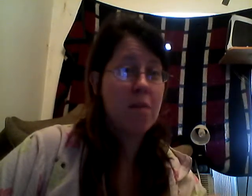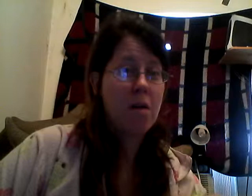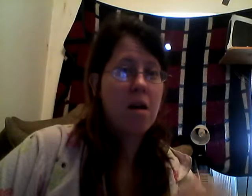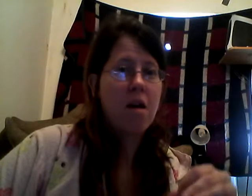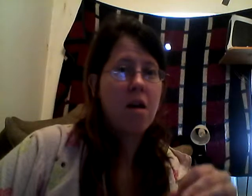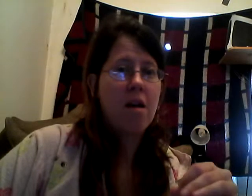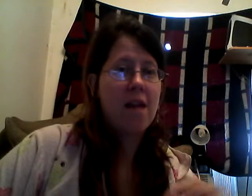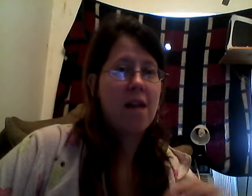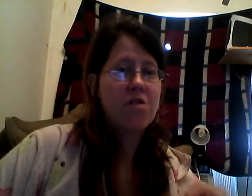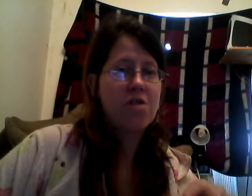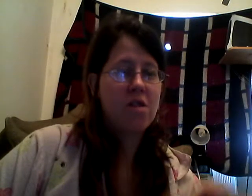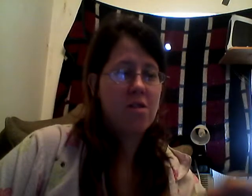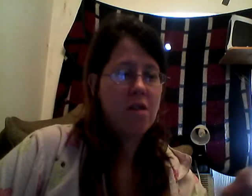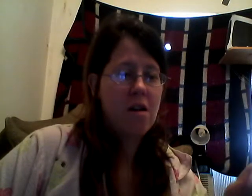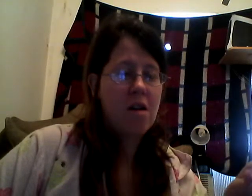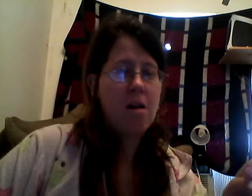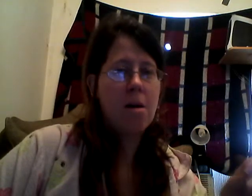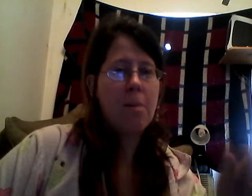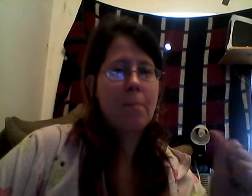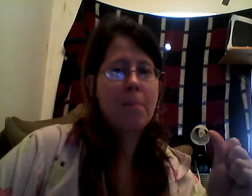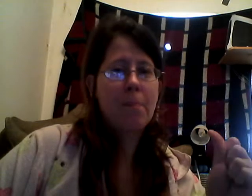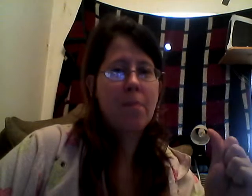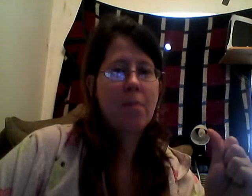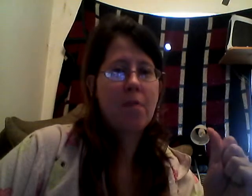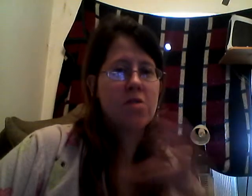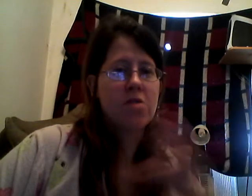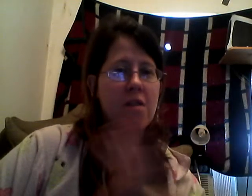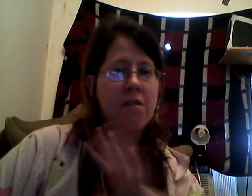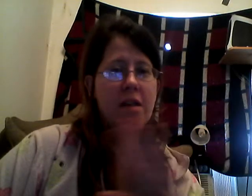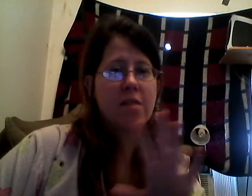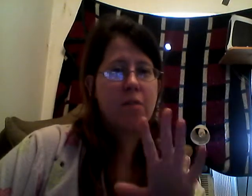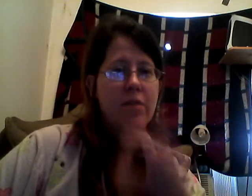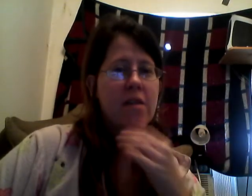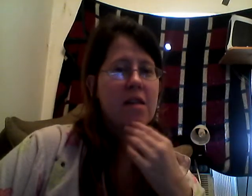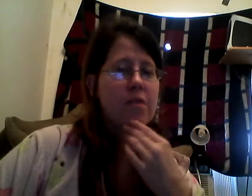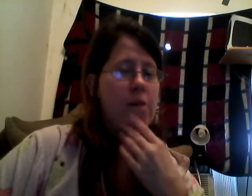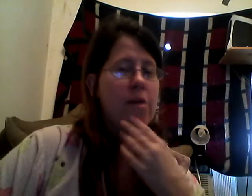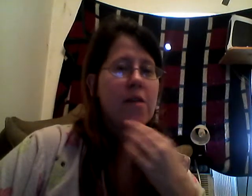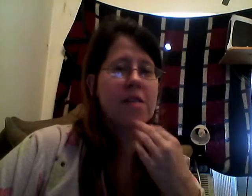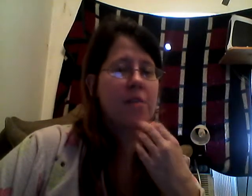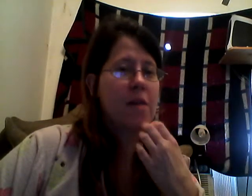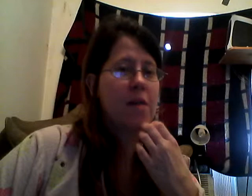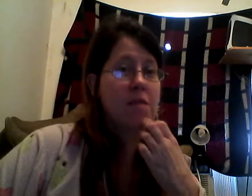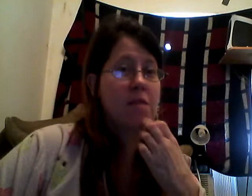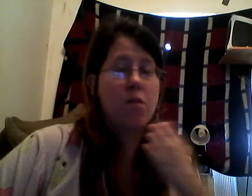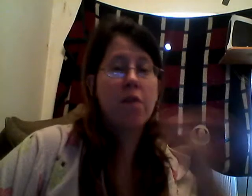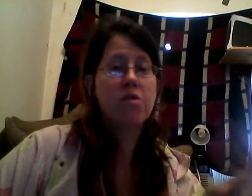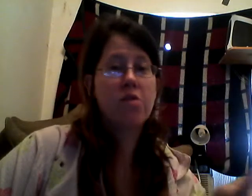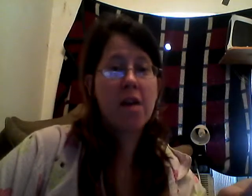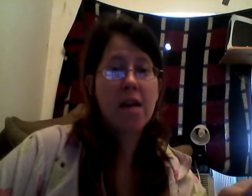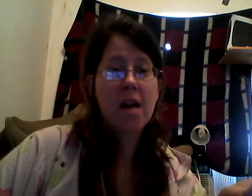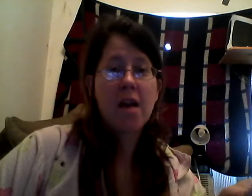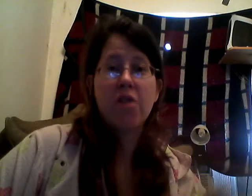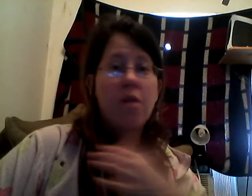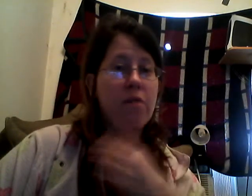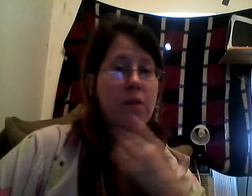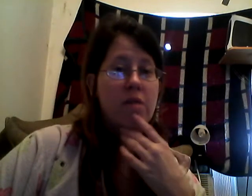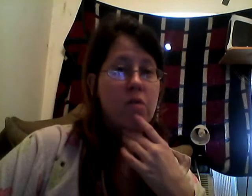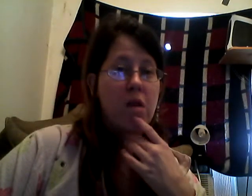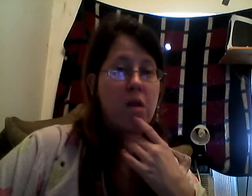last year, um, which I think is perfect. That's why I want to go the same time, because the weather's great, you don't have to wait too long. I